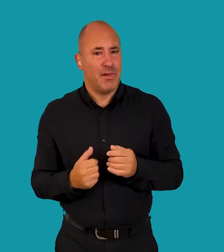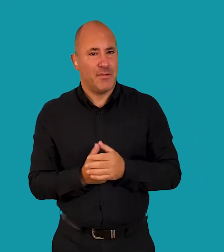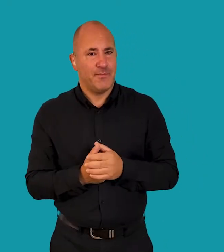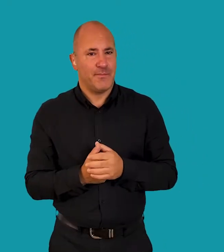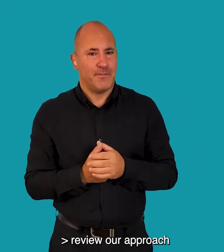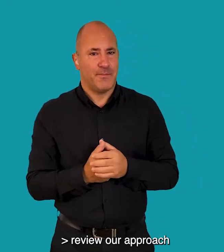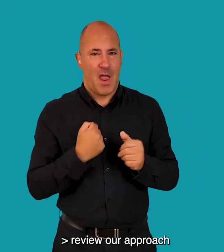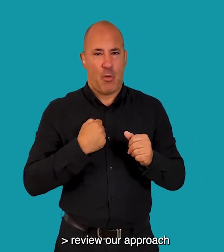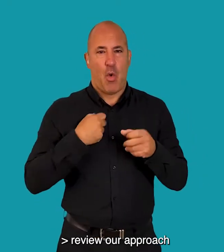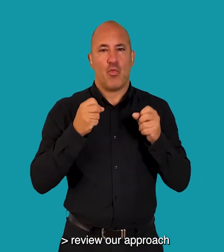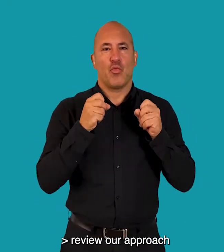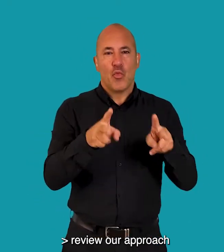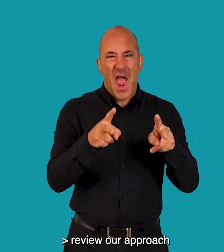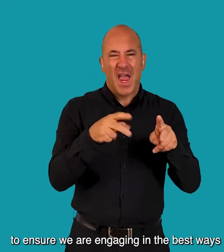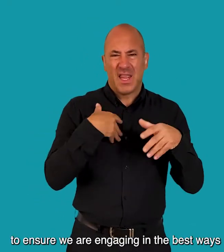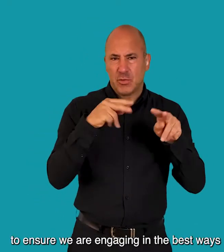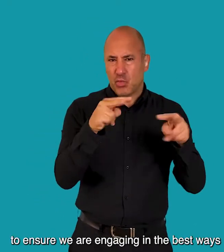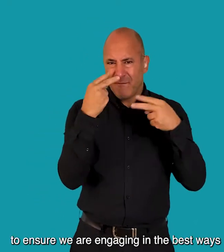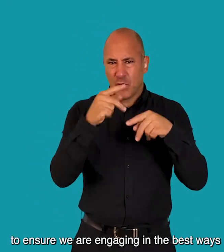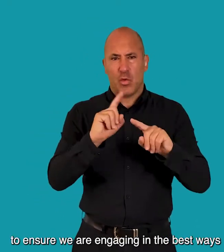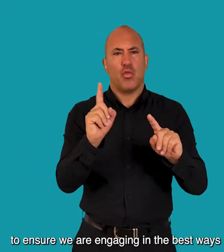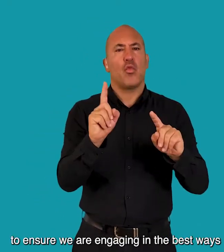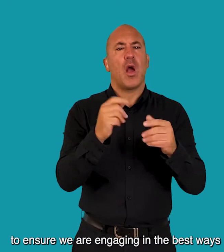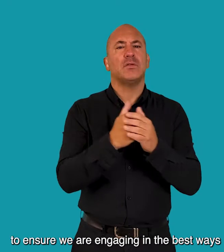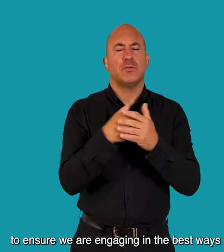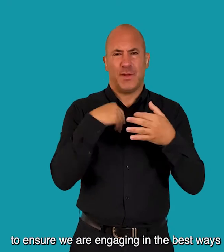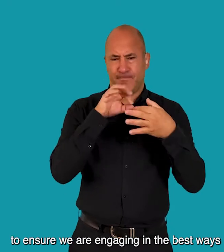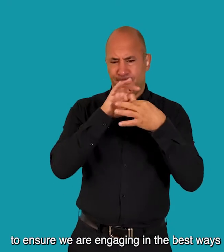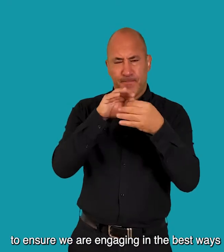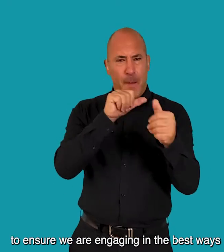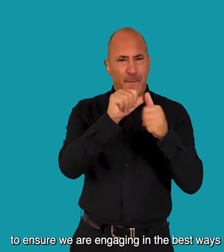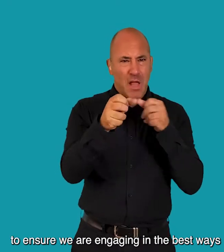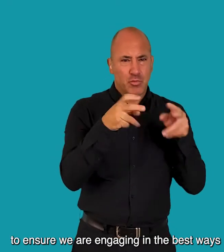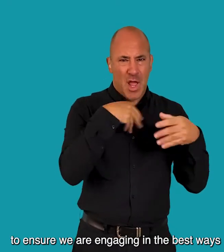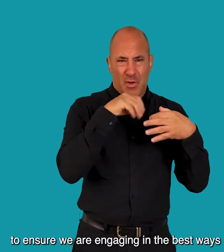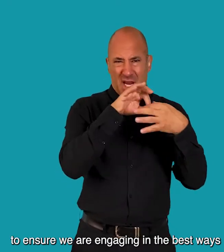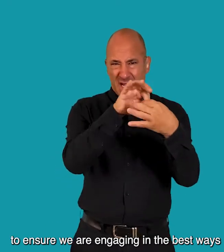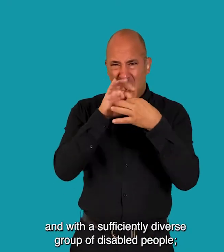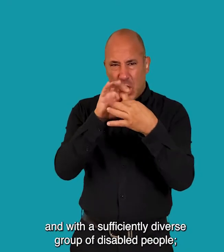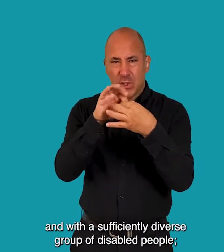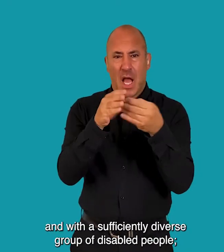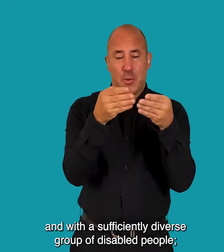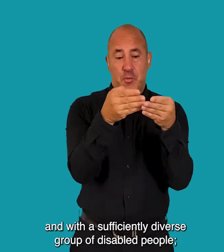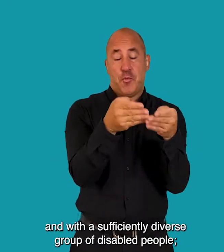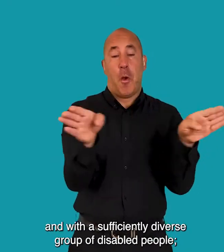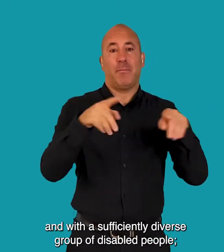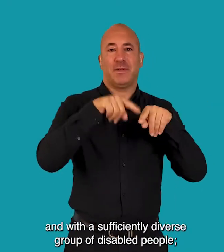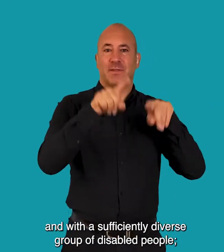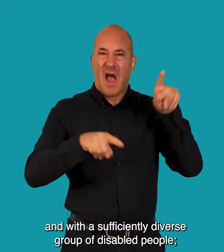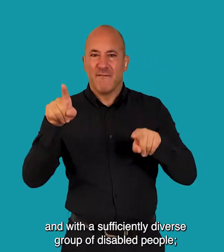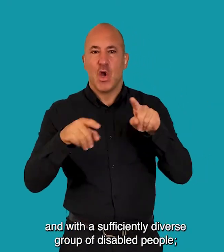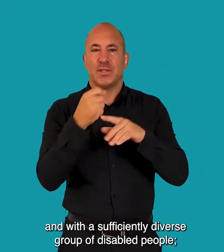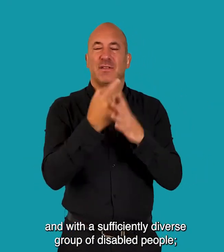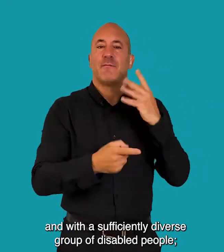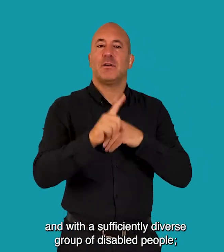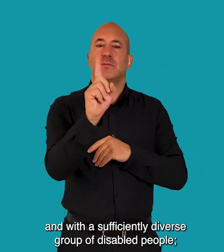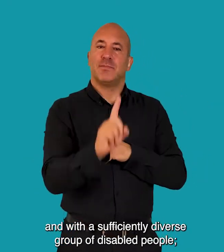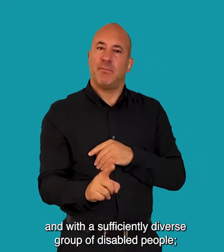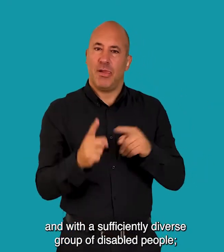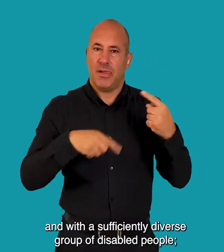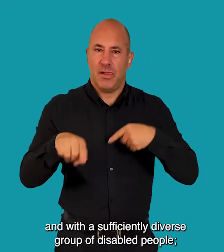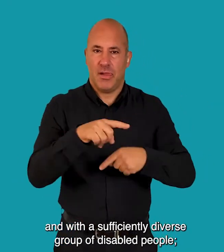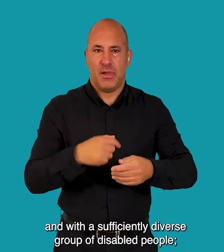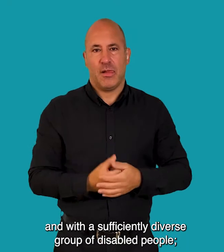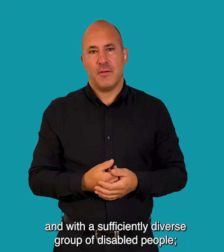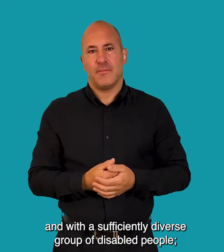Review our approach to ensure we are engaging in the best ways And with a sufficiently diverse group of